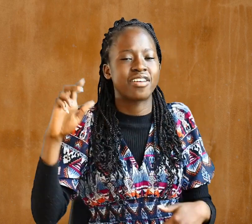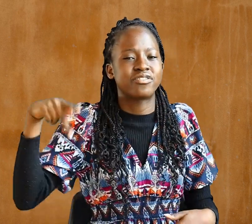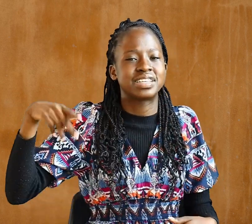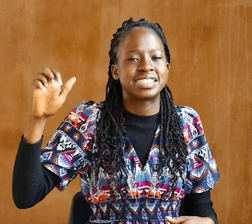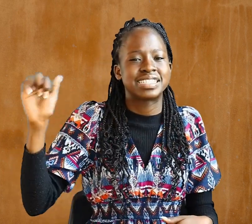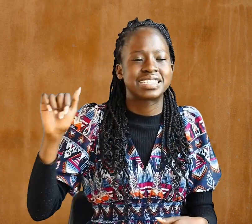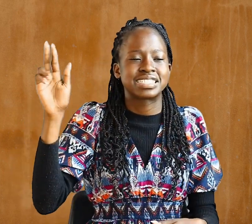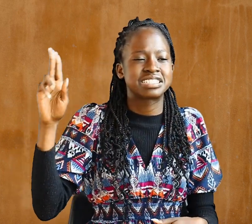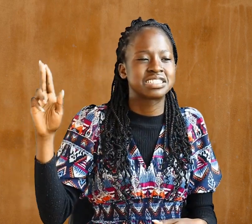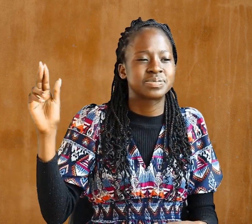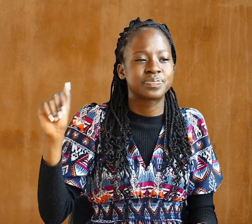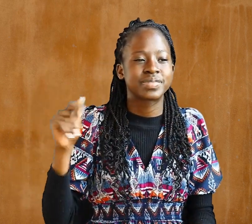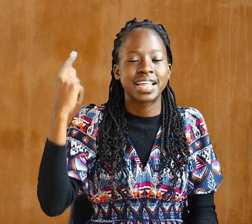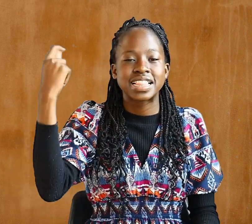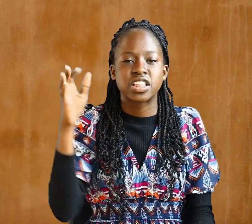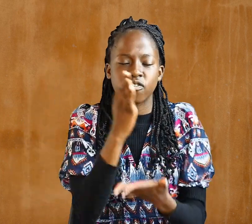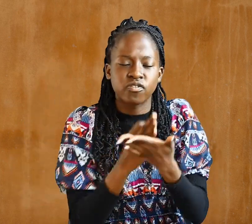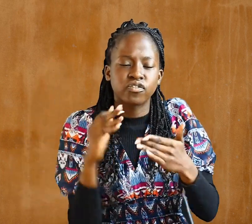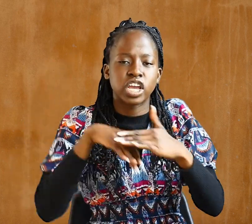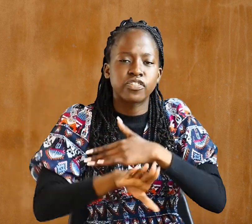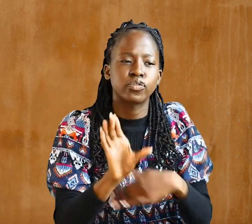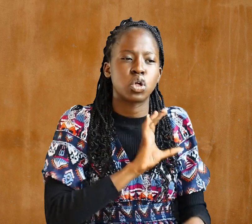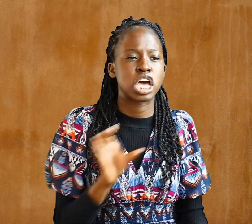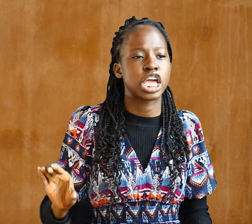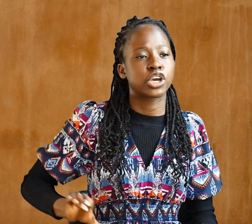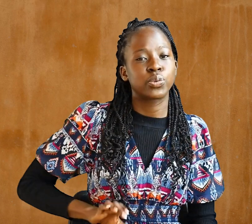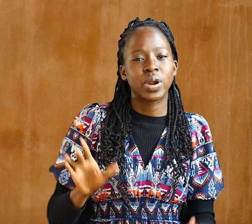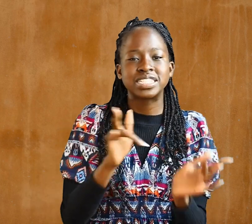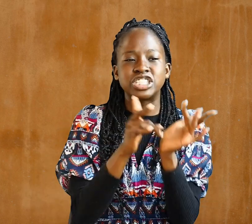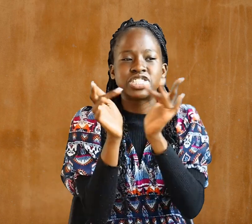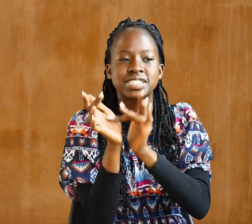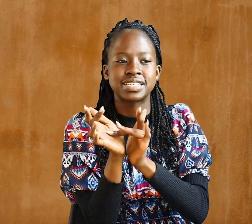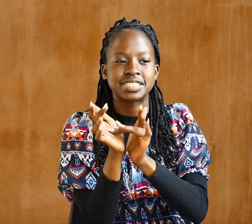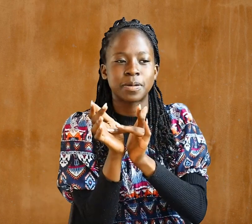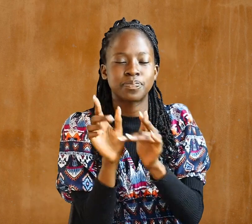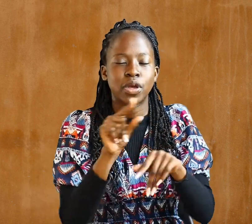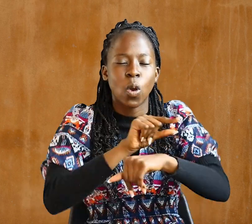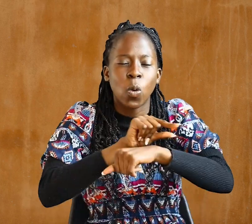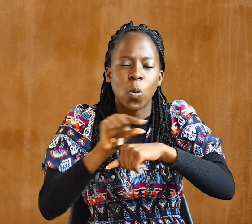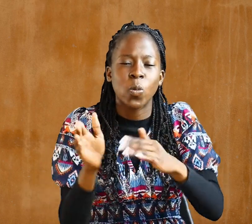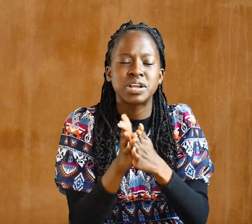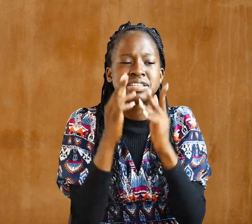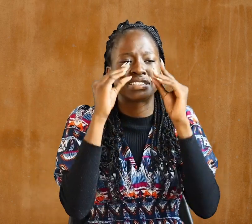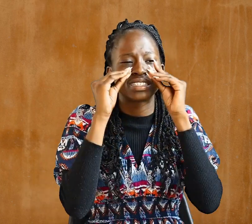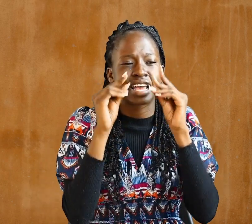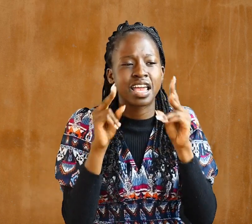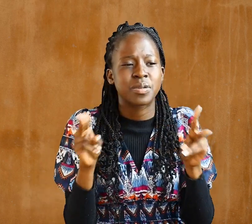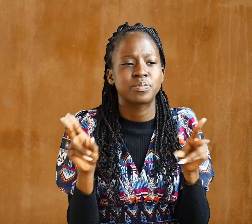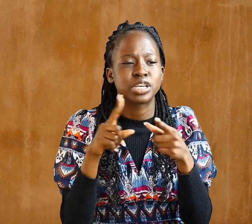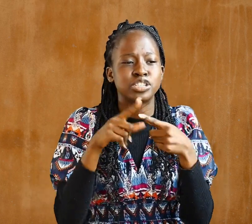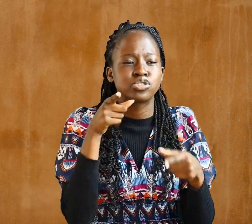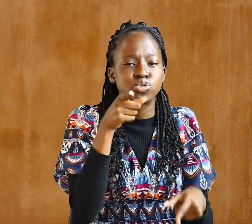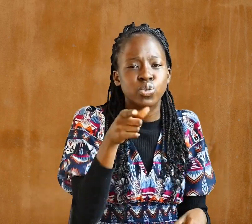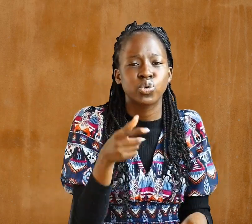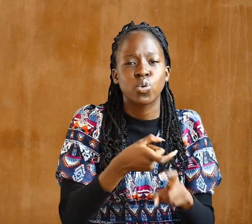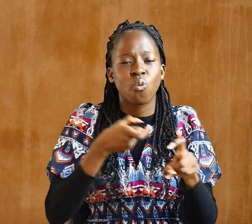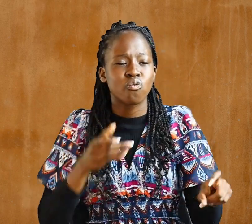Ephesus. The faithful in Christ Jesus, grace and peace to you